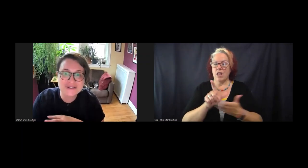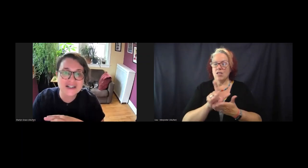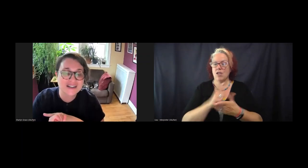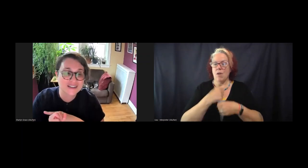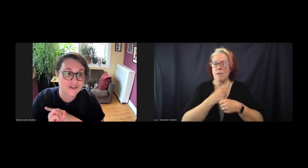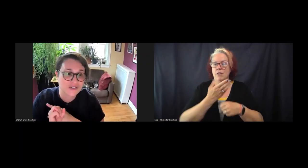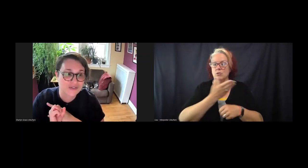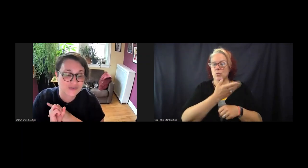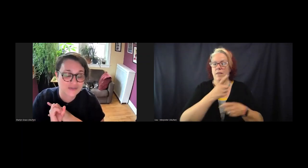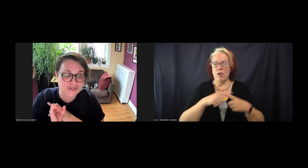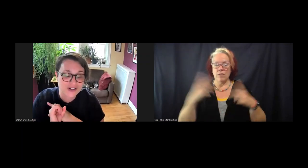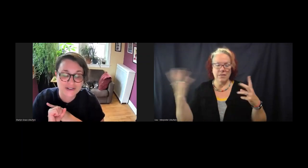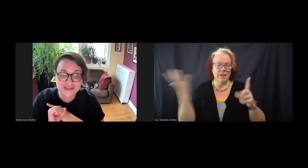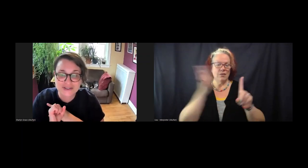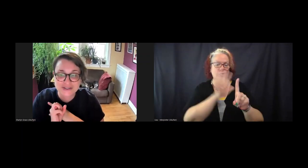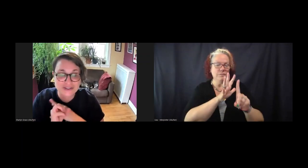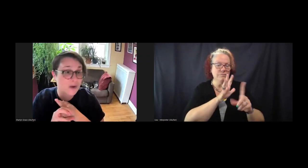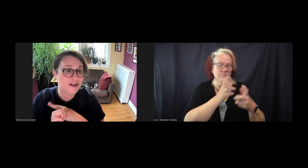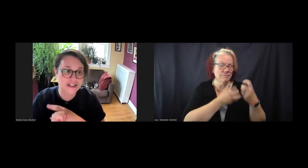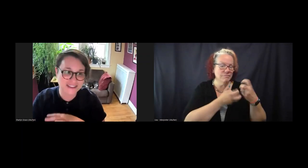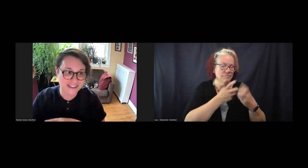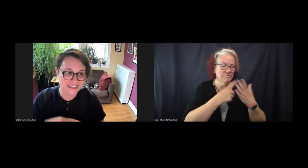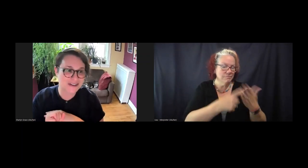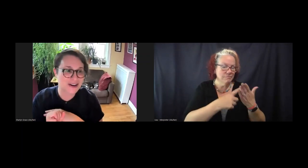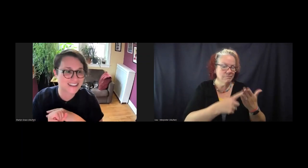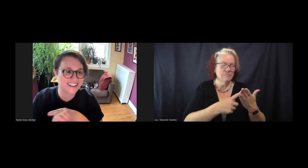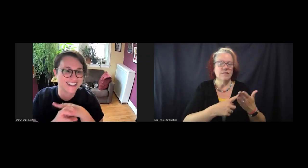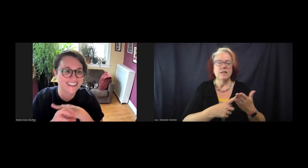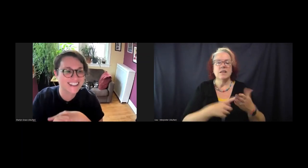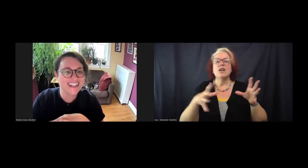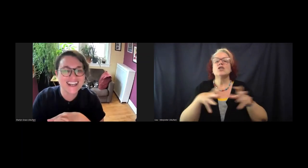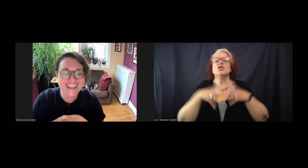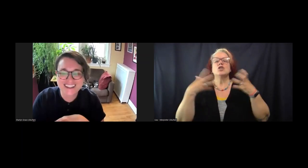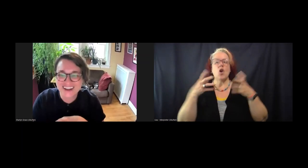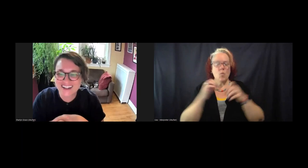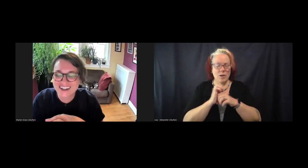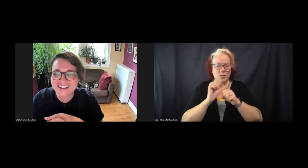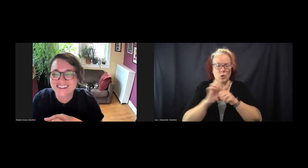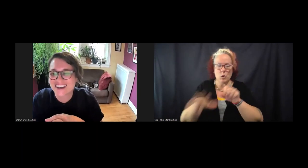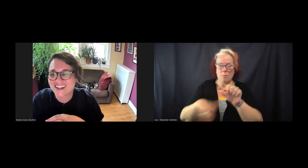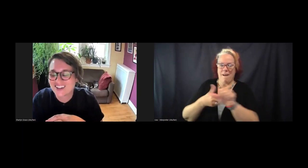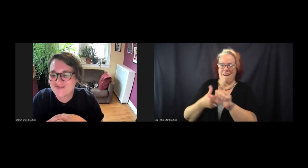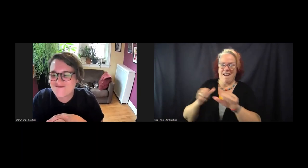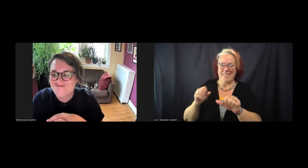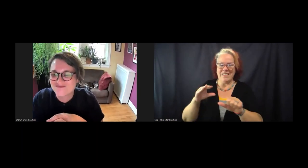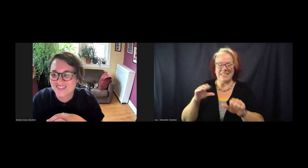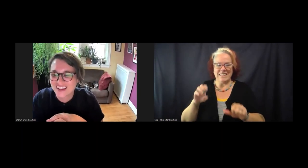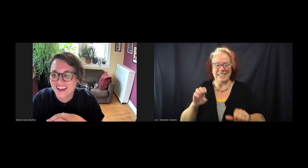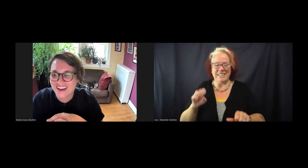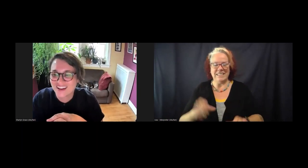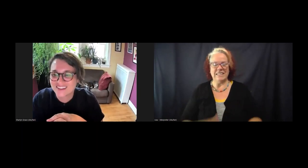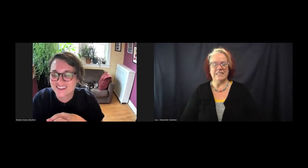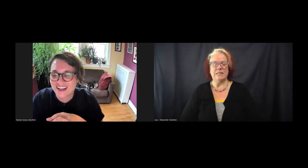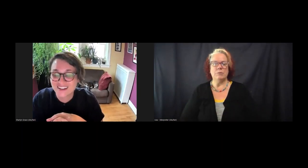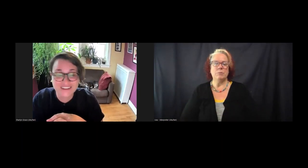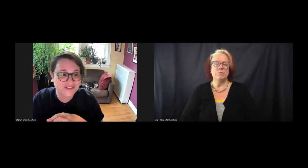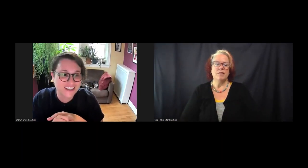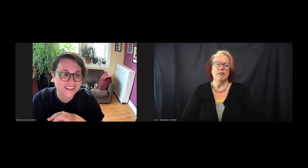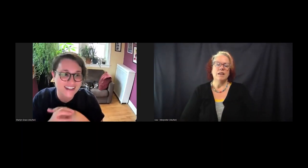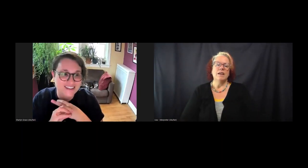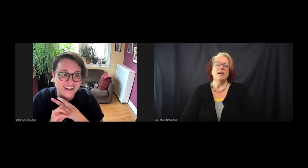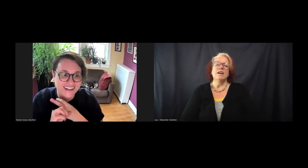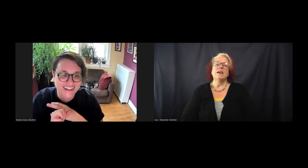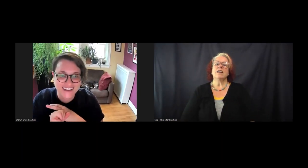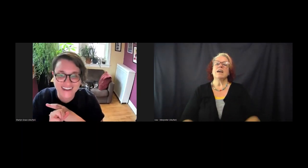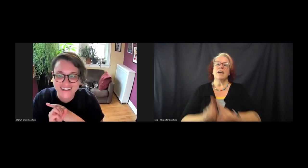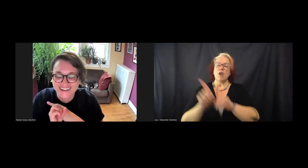talk to. So there's so much unsexy work to do in the background and often